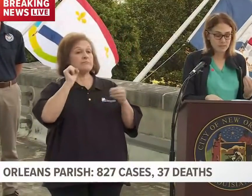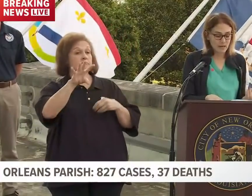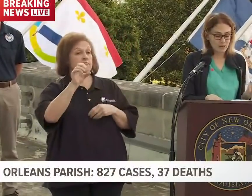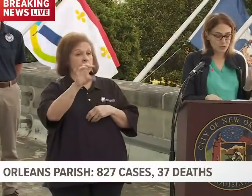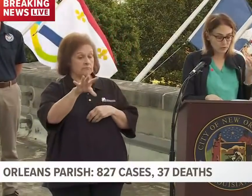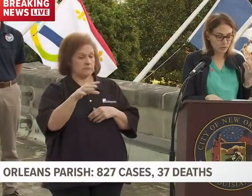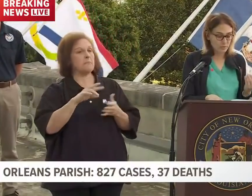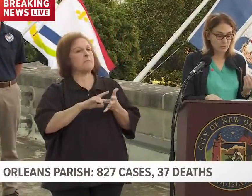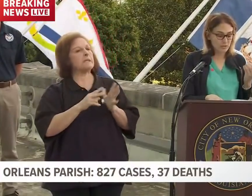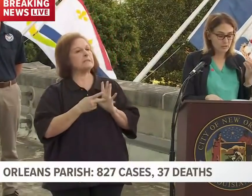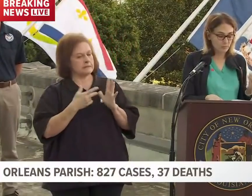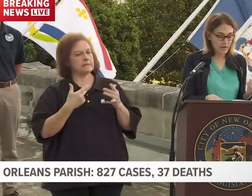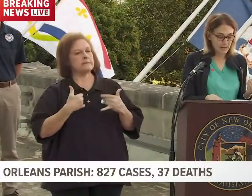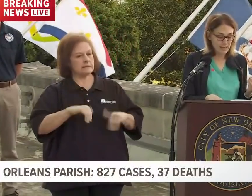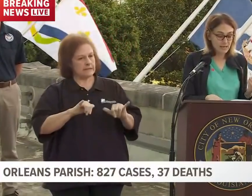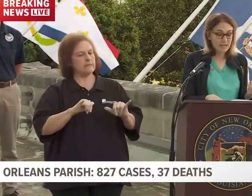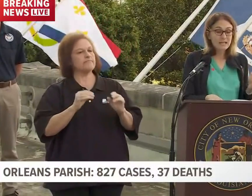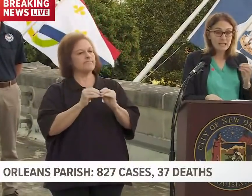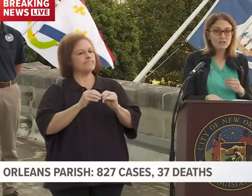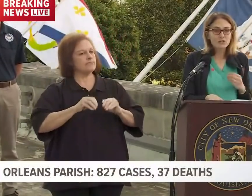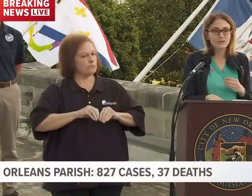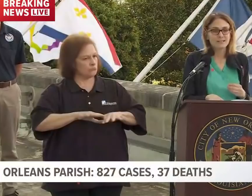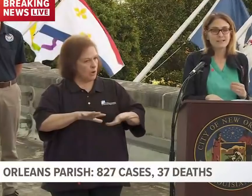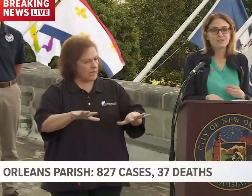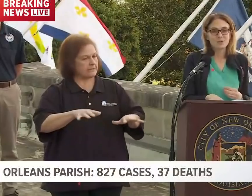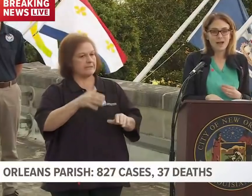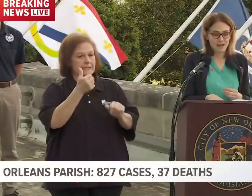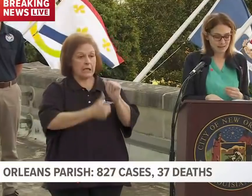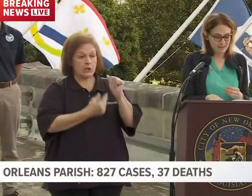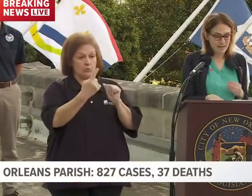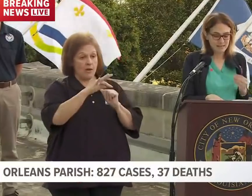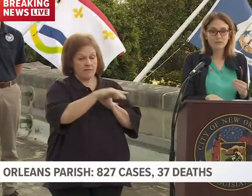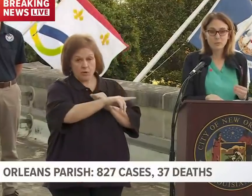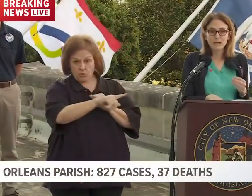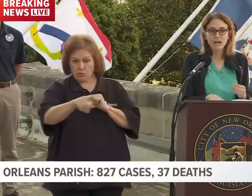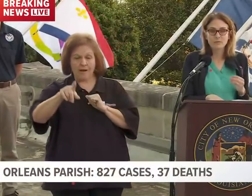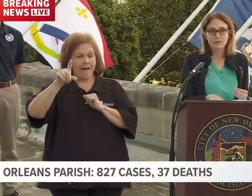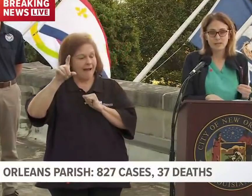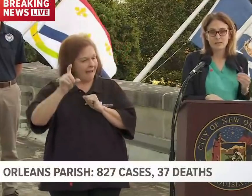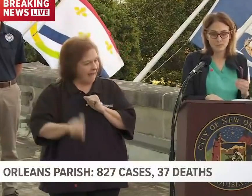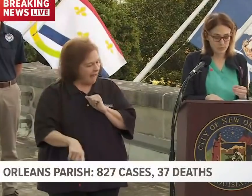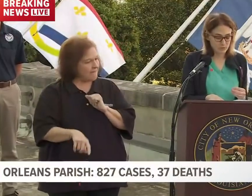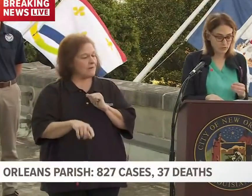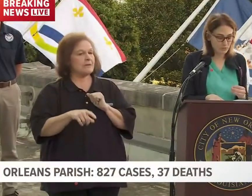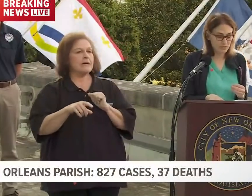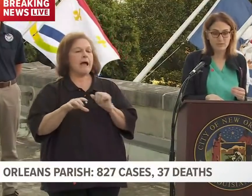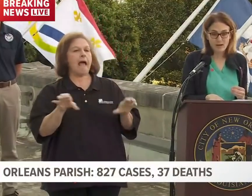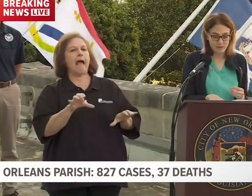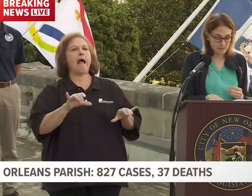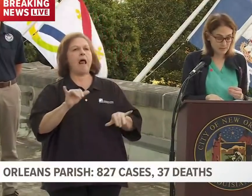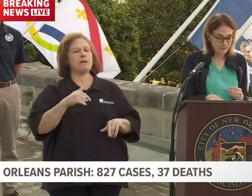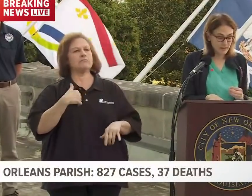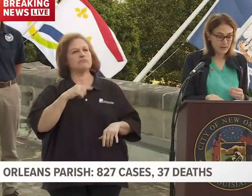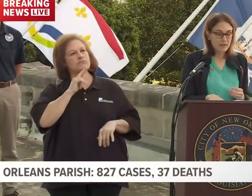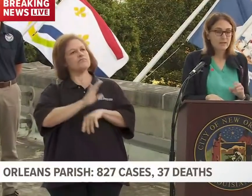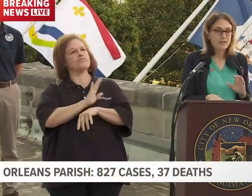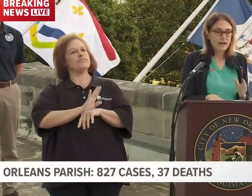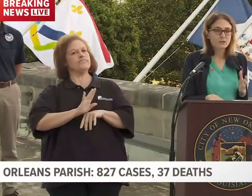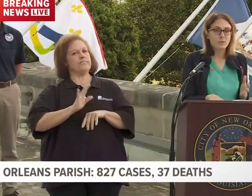have substantial community spread. Each of us needs to act as if we have been exposed to this virus.